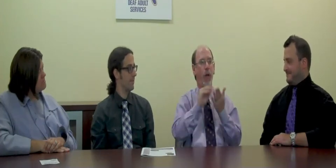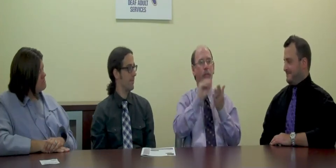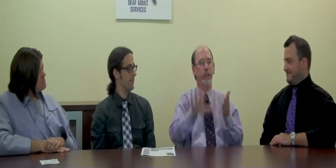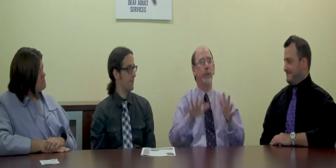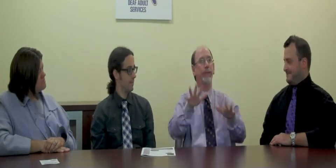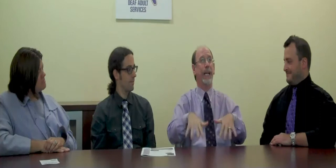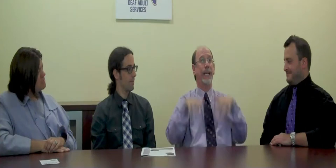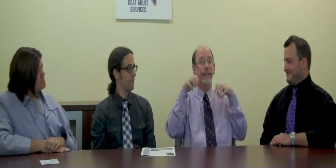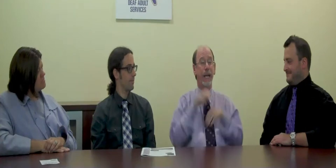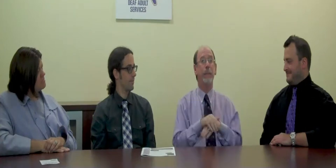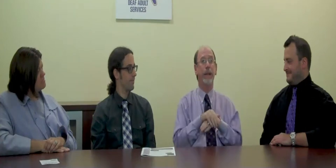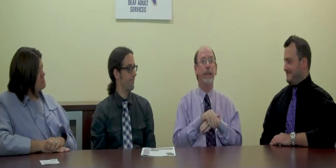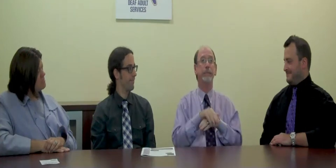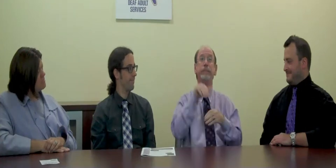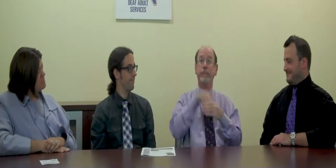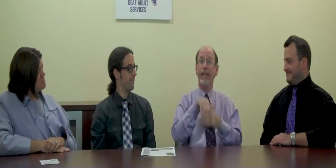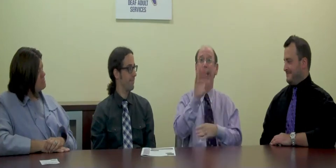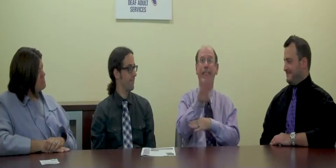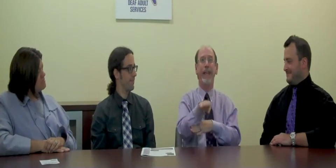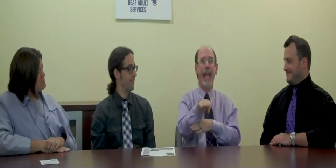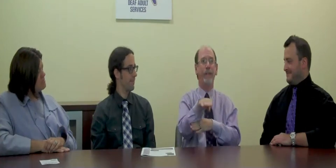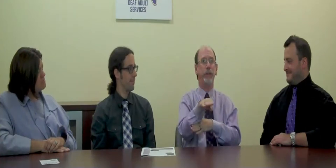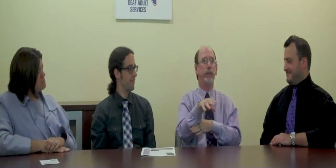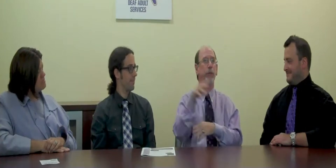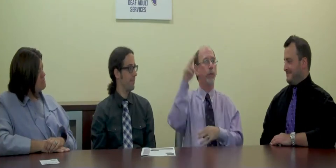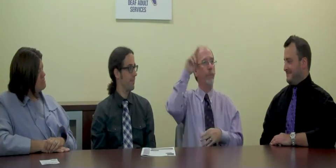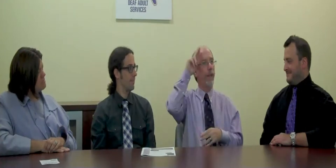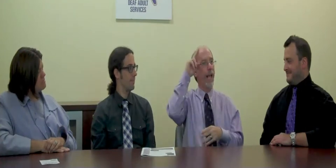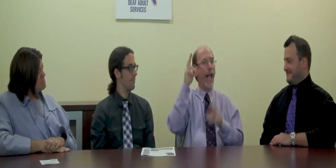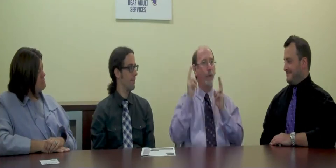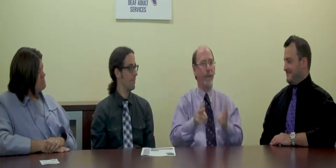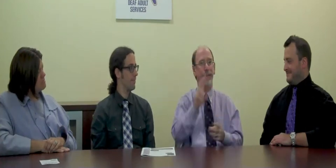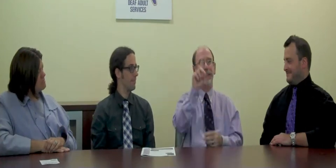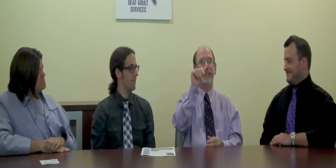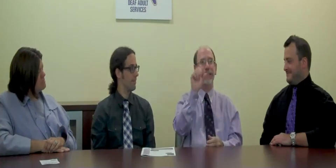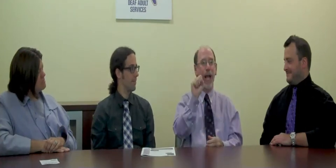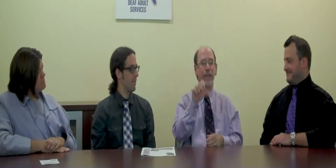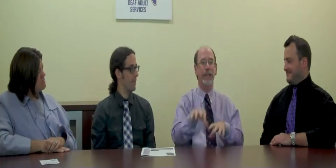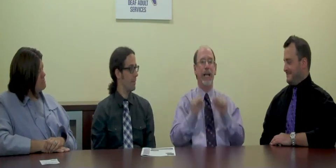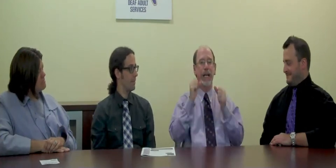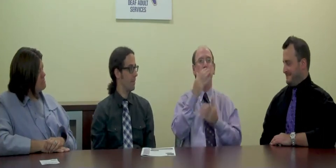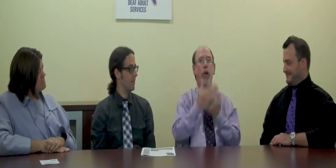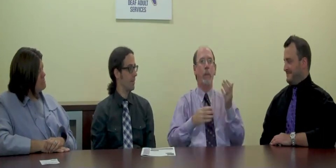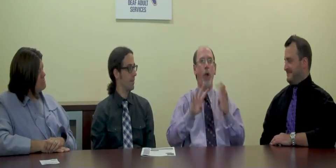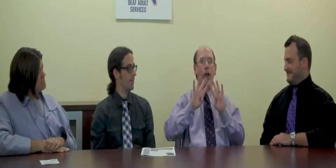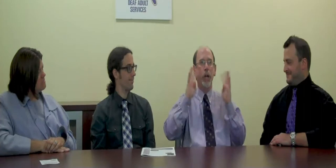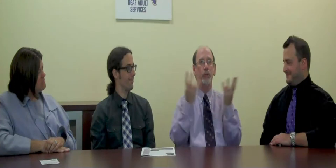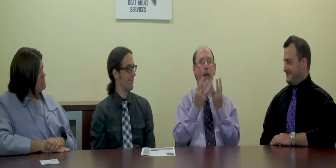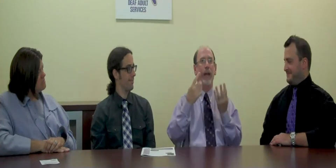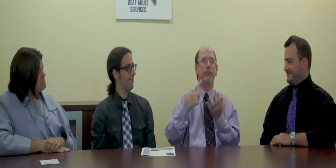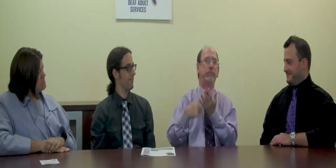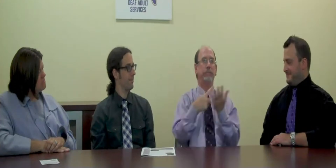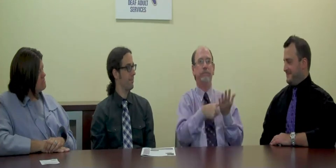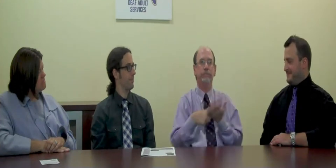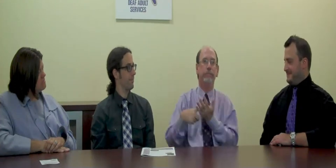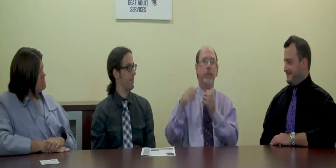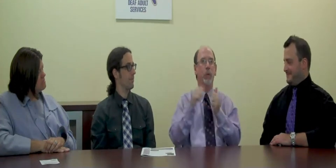at an assembly. In the afternoon, Rosenblum visited DOS and took part in a round table discussion